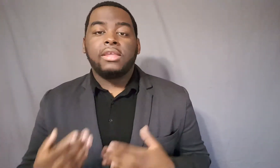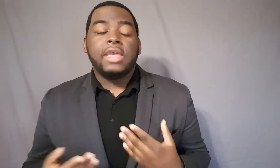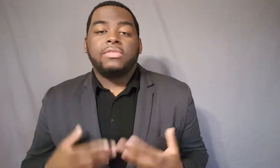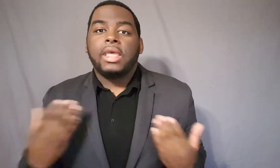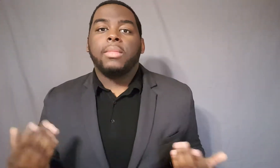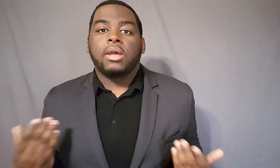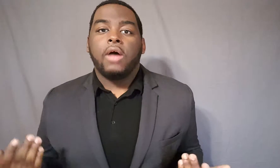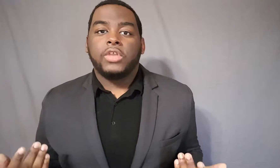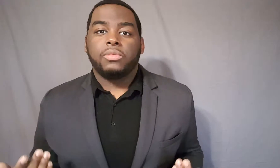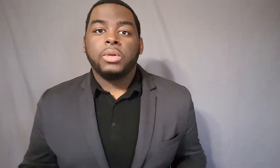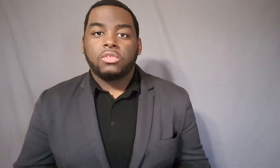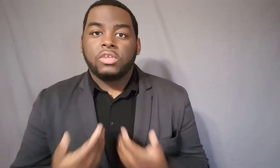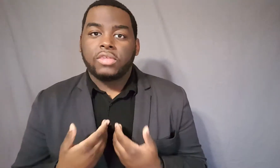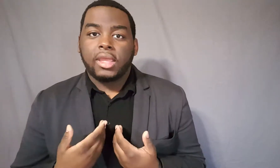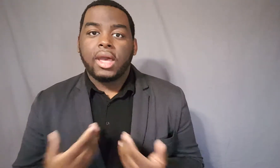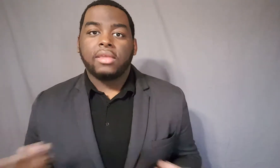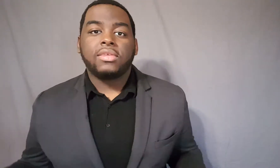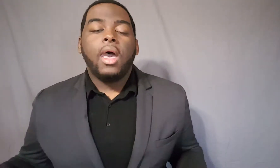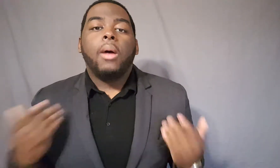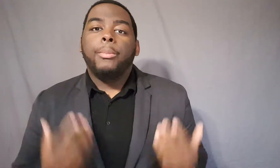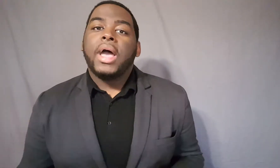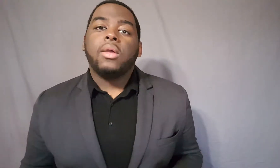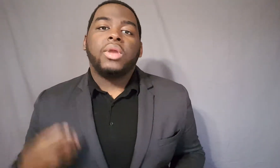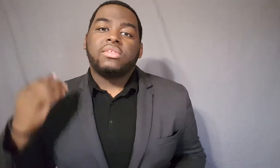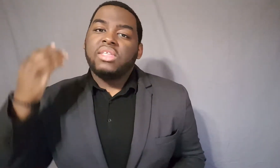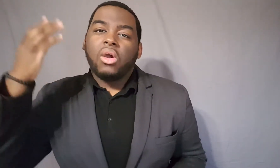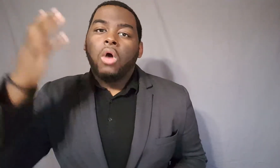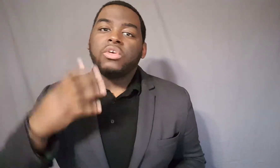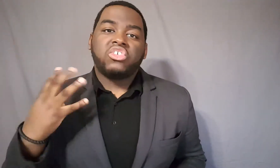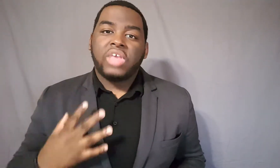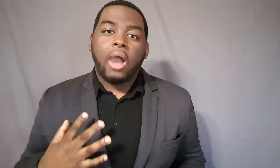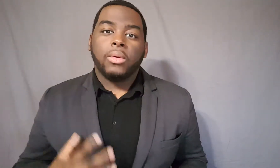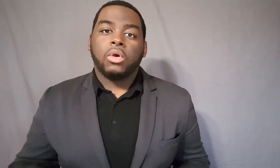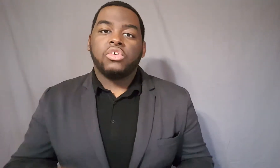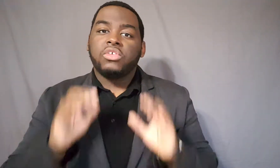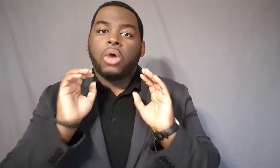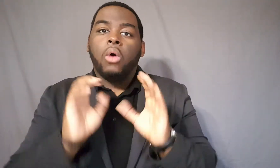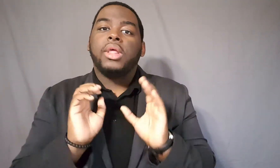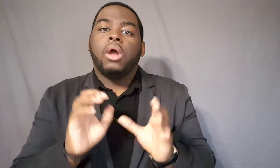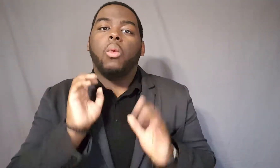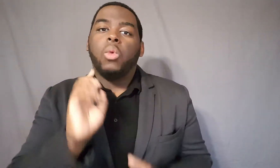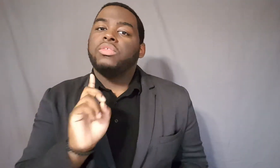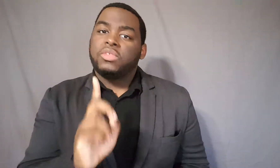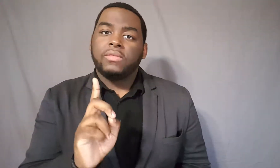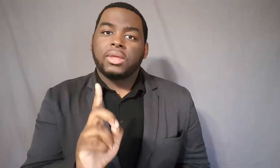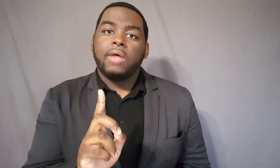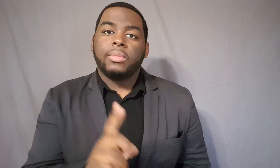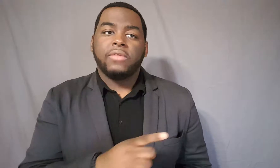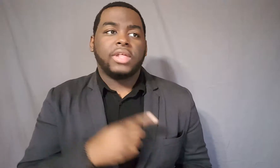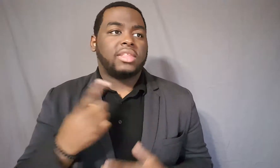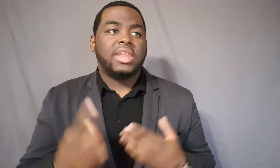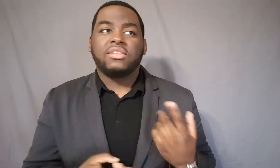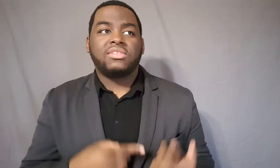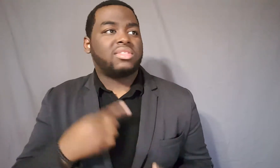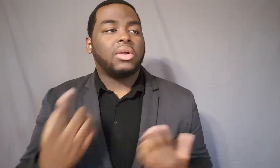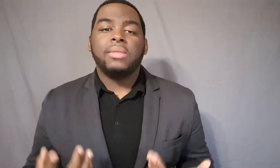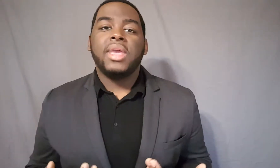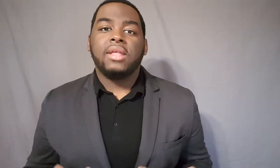gives them a confidence boost just like us but when it's they're overshowered or you just hold in on one specific compliment for like the next 30 minutes